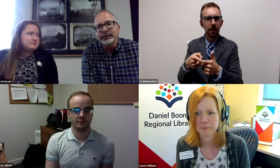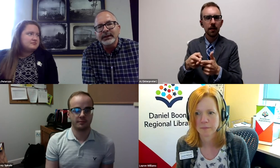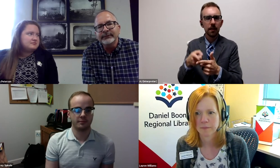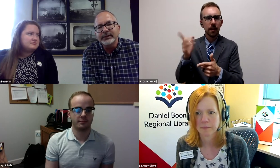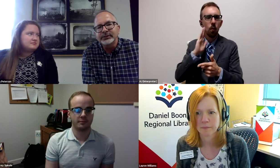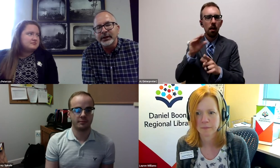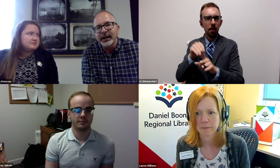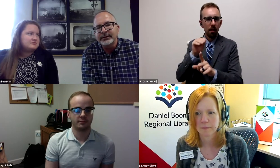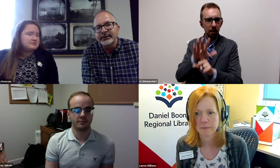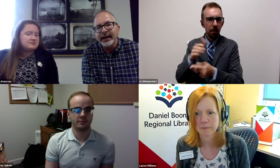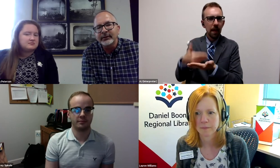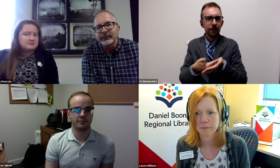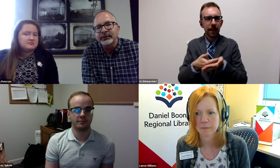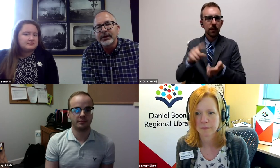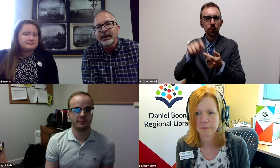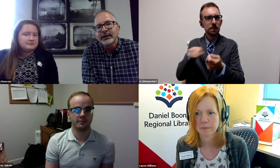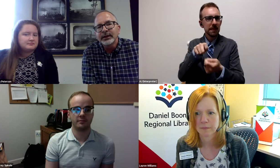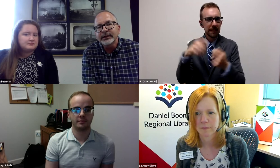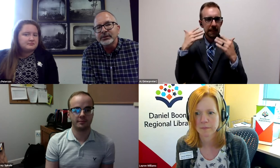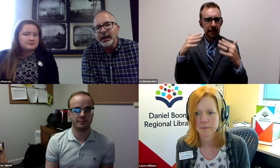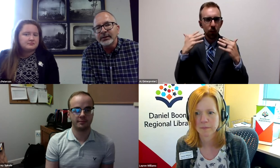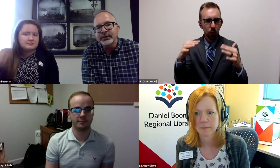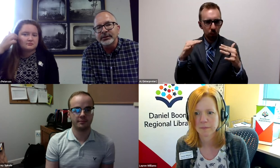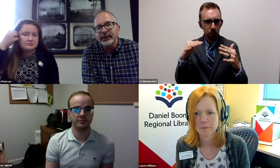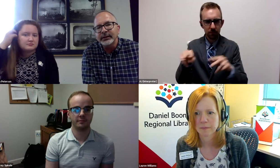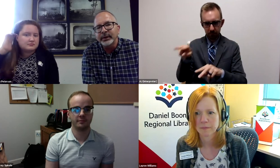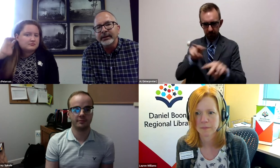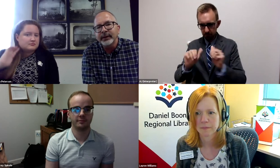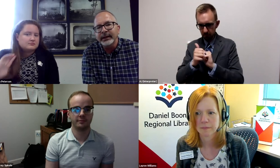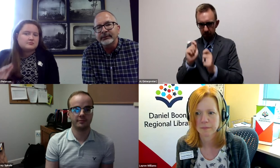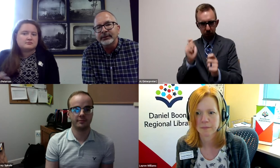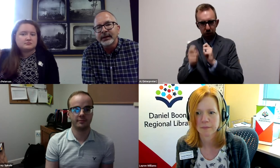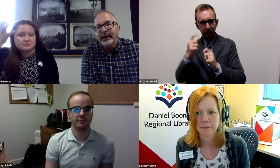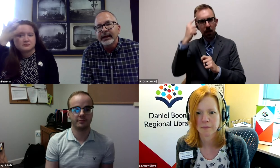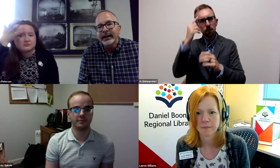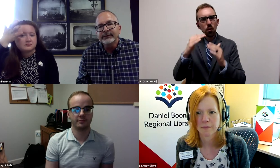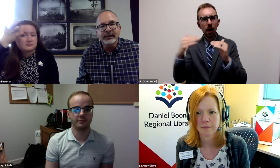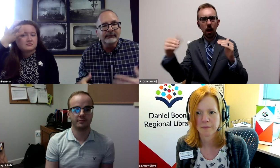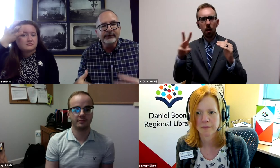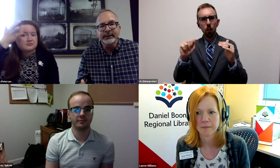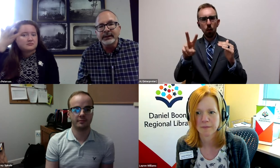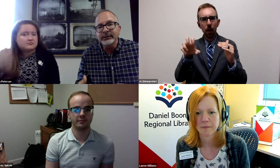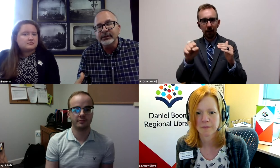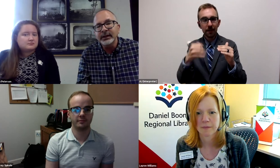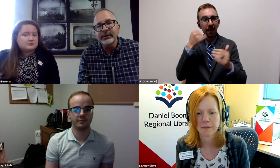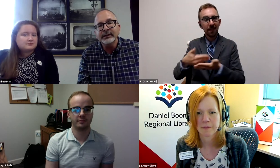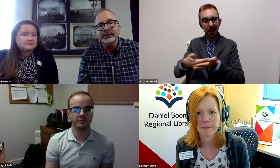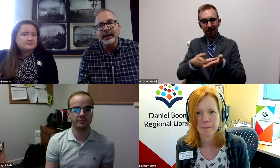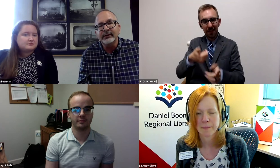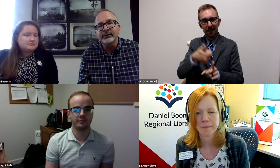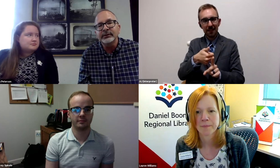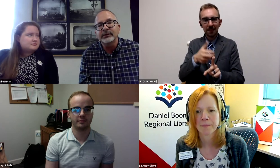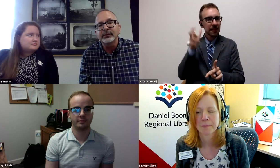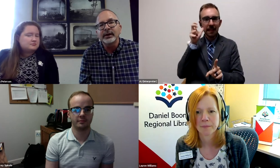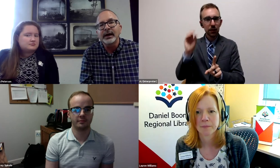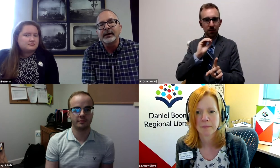expose the infant to certain kinds of sounds. Look at the changes in the brainwaves. If the infant isn't hearing the